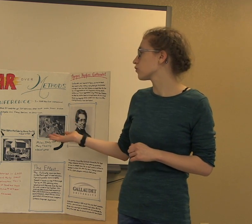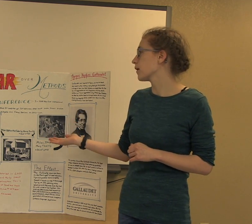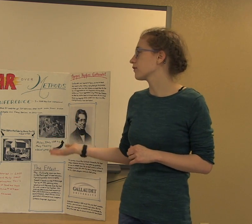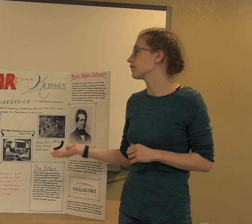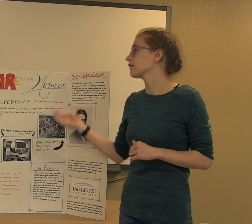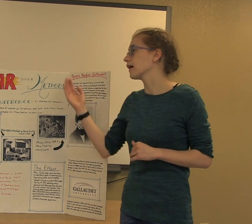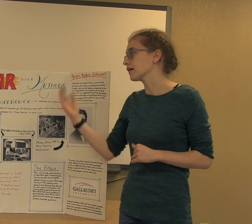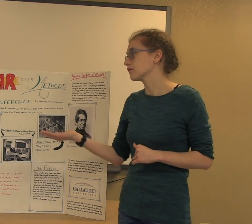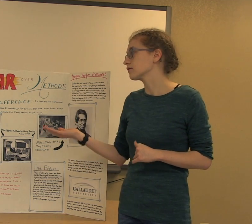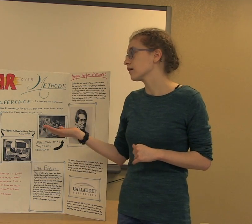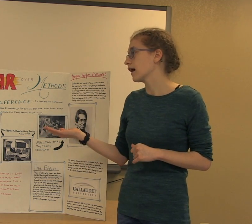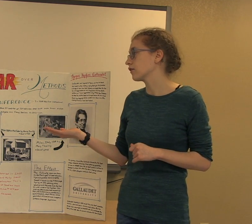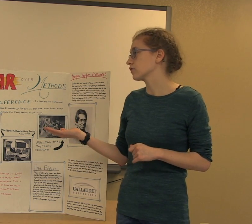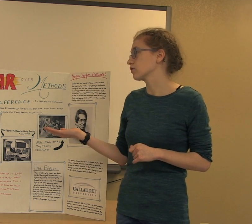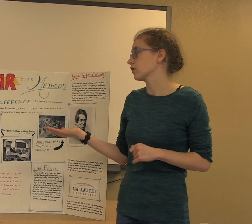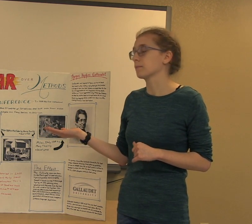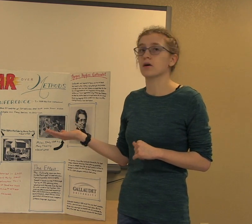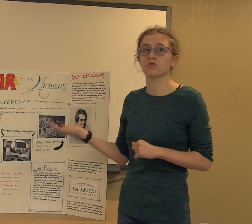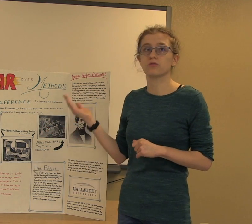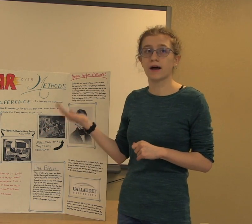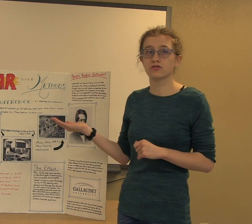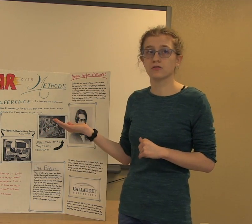over methods and Alexander Graham Bell's actions.